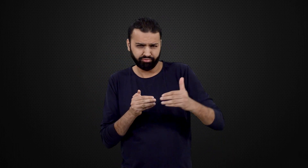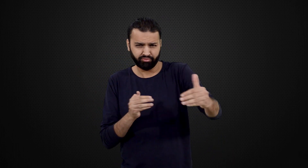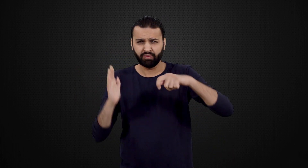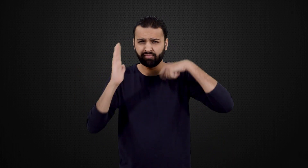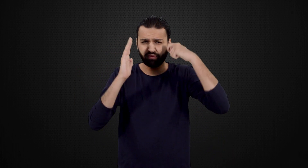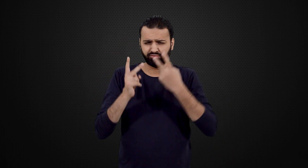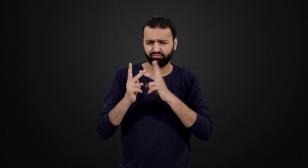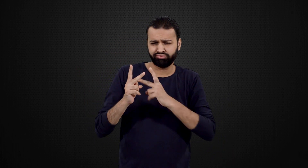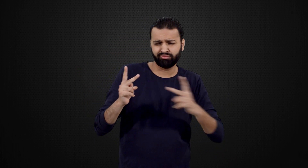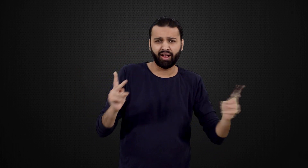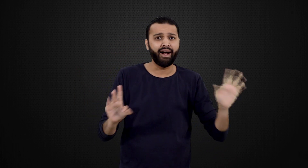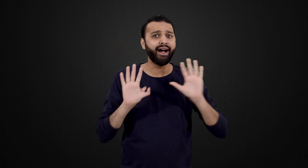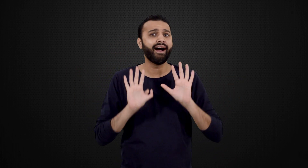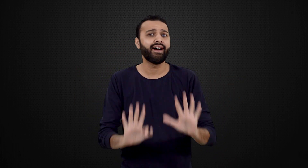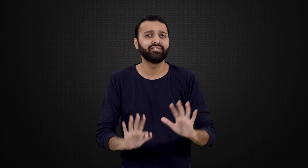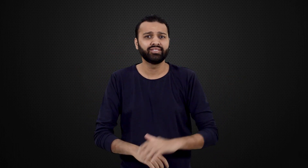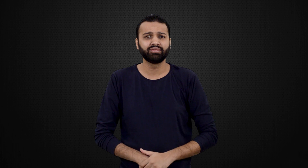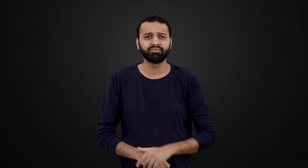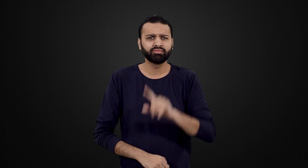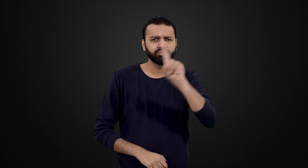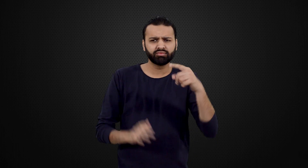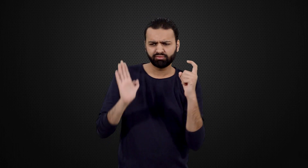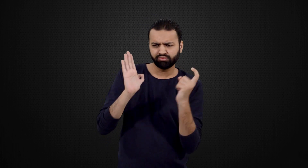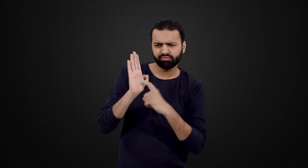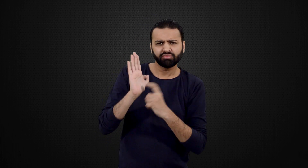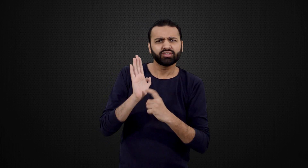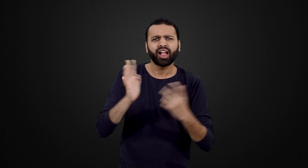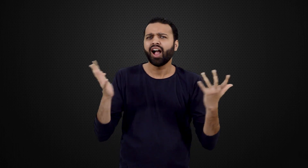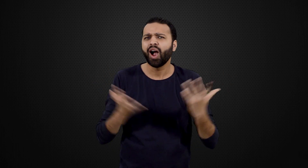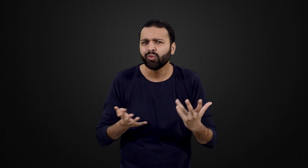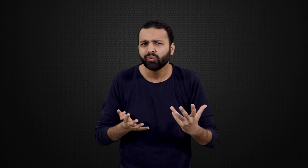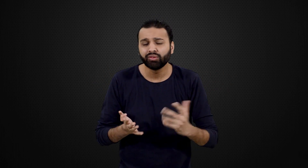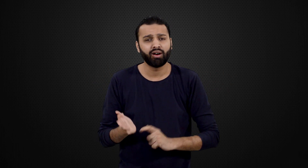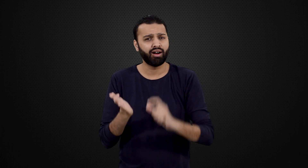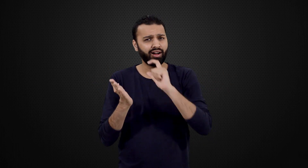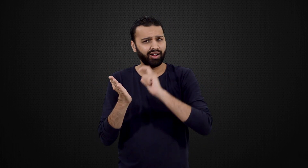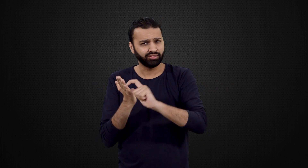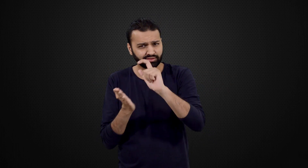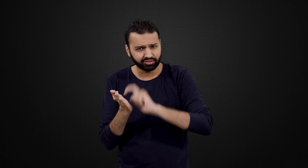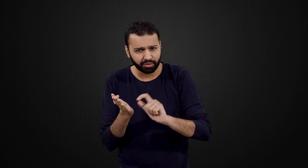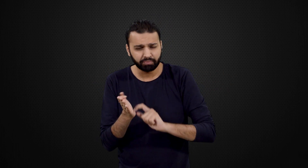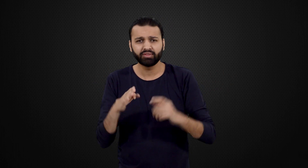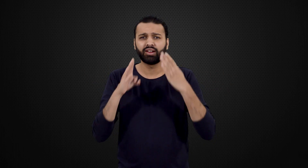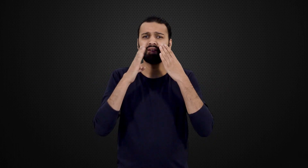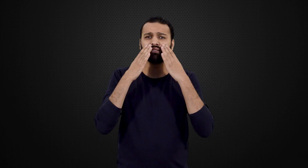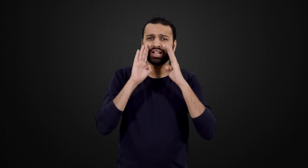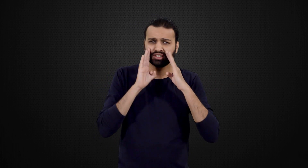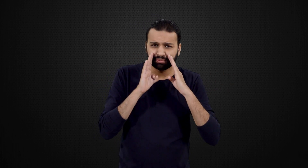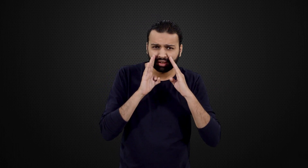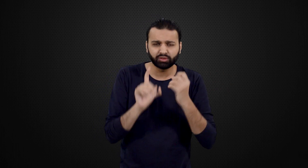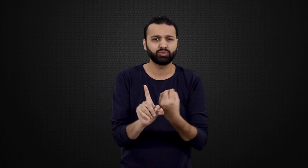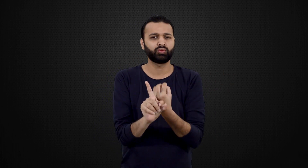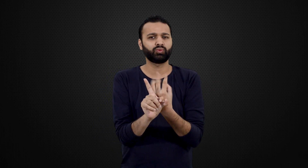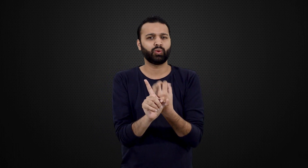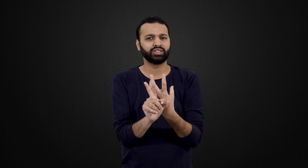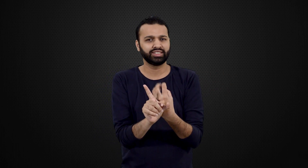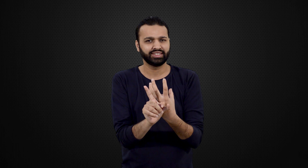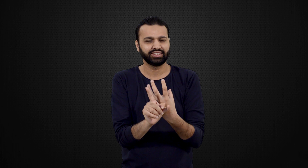interesting videos coming up you can be informed by liking and subscribing to our YouTube Facebook and Instagram pages markets